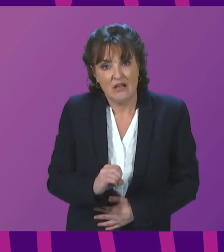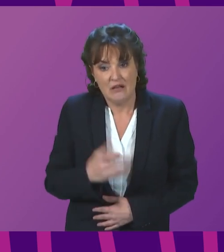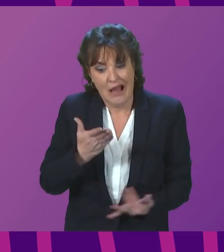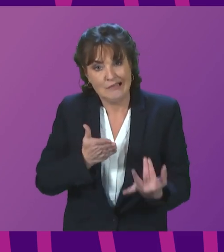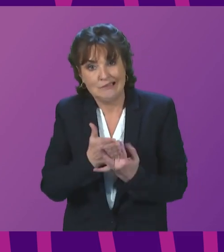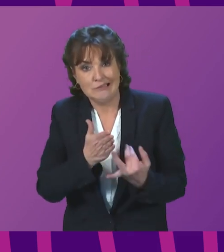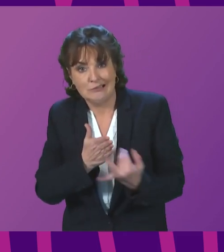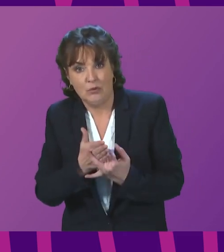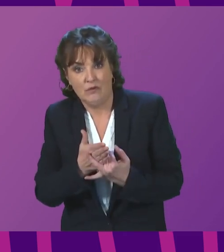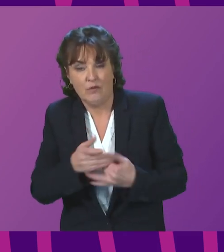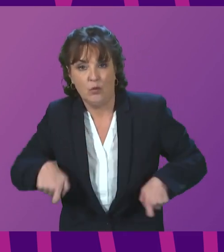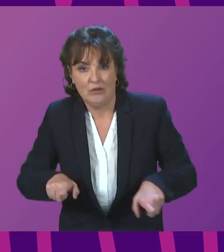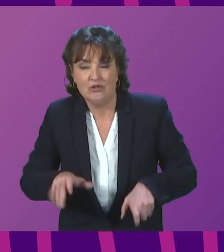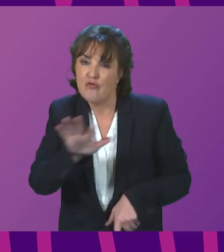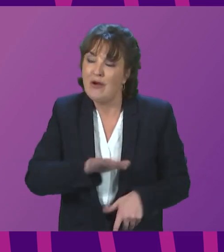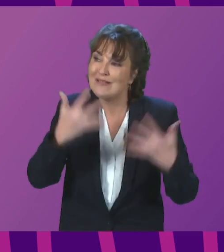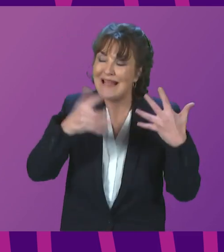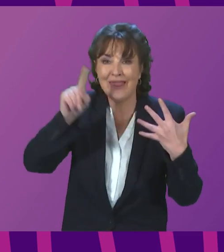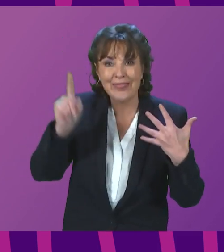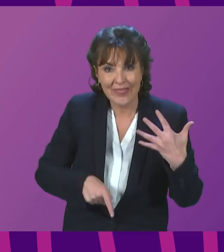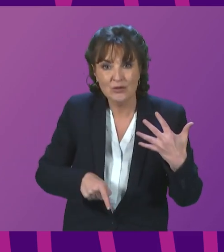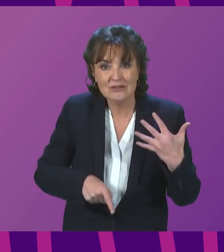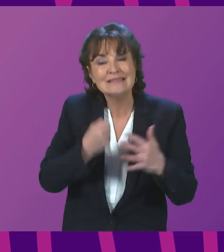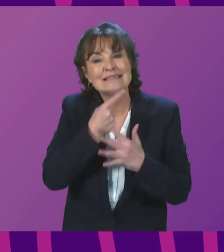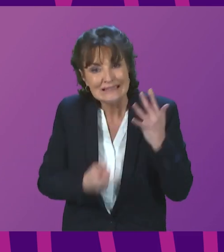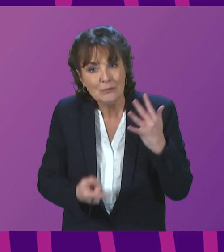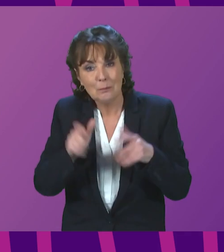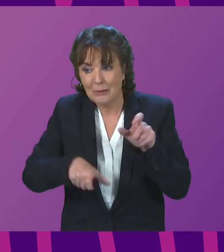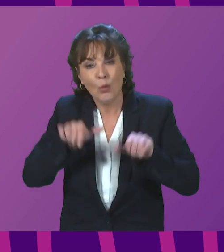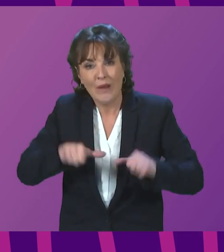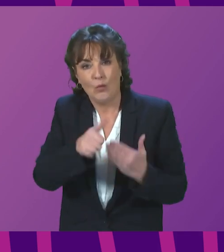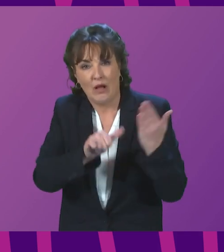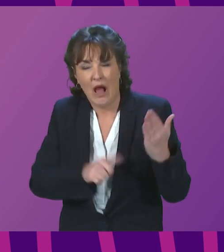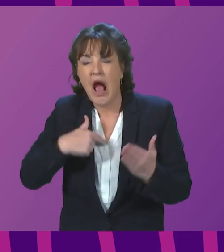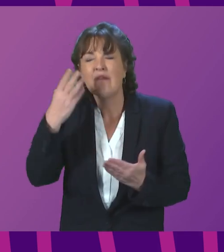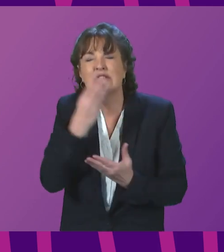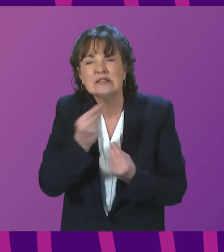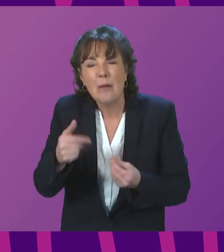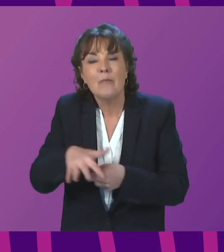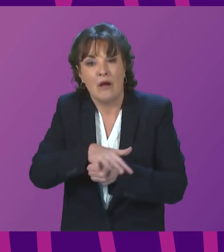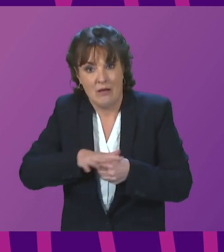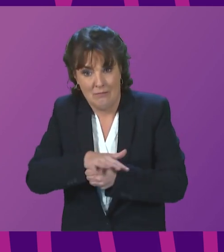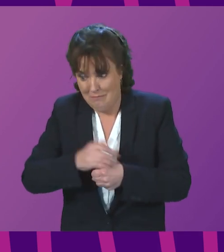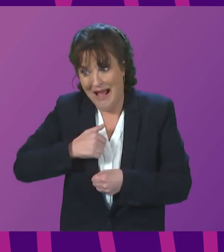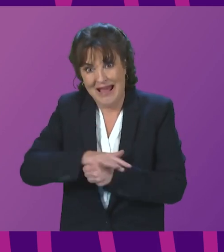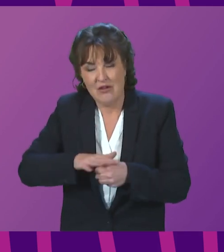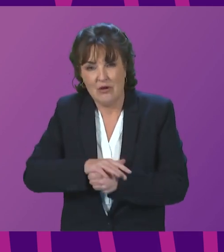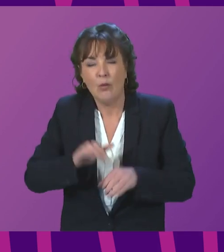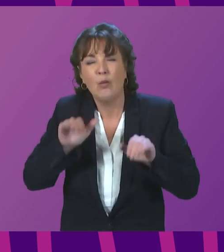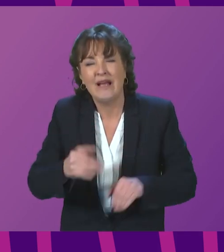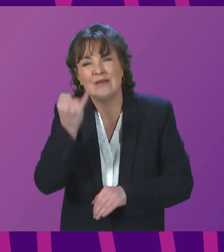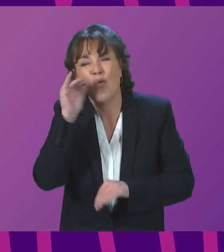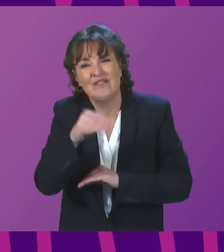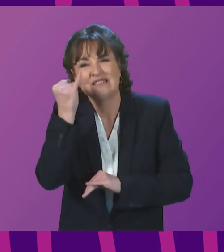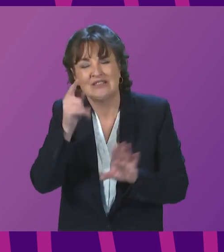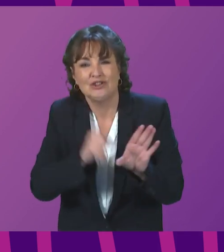,000 disabled people are on waiting lists and I have constituents, disabled people who have waited over six years for an accessible home. Does